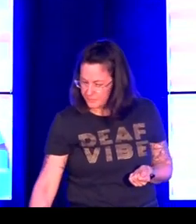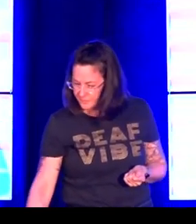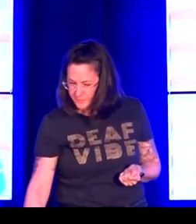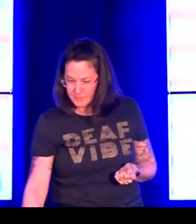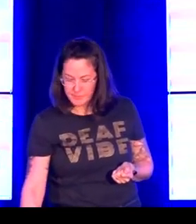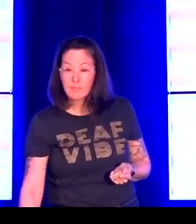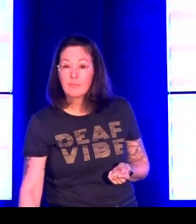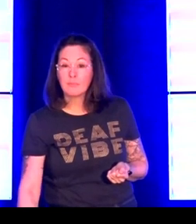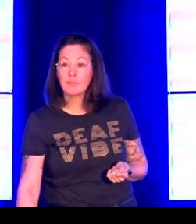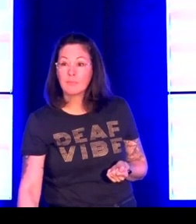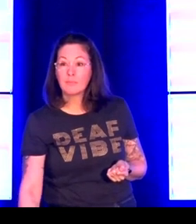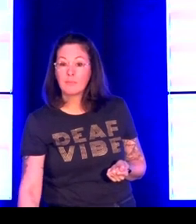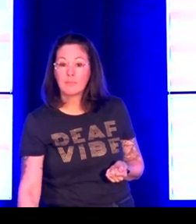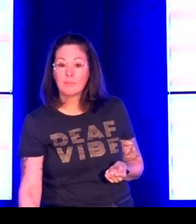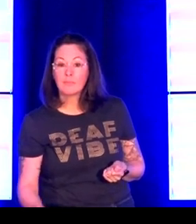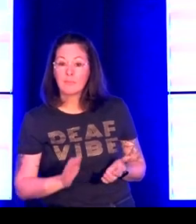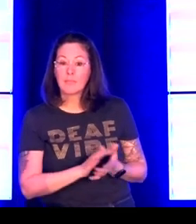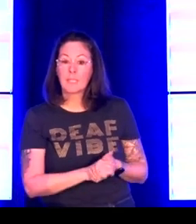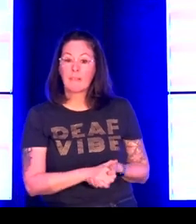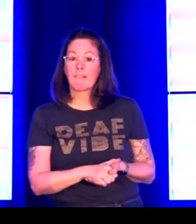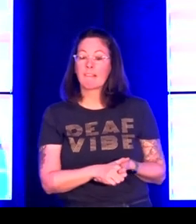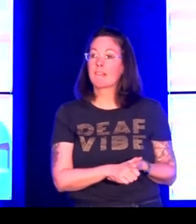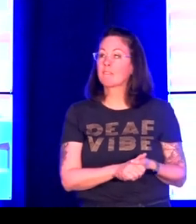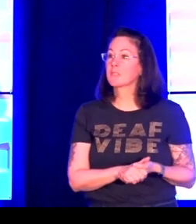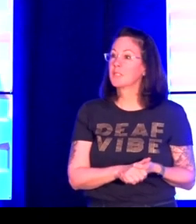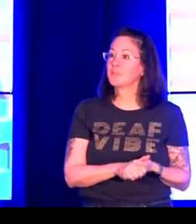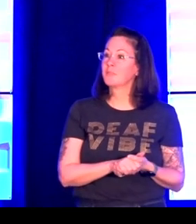of time I have remaining, and then we'll use the rest of our time for Q&A.